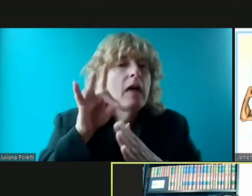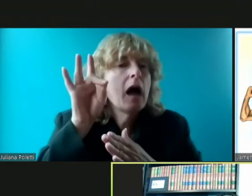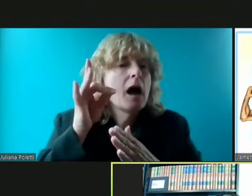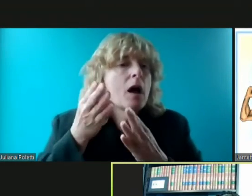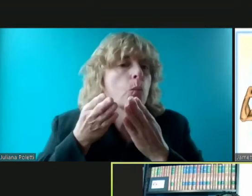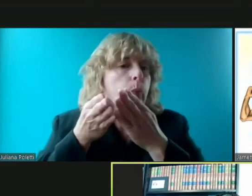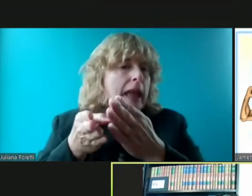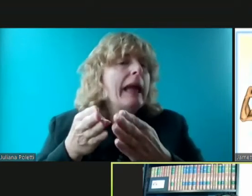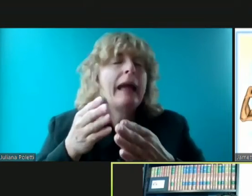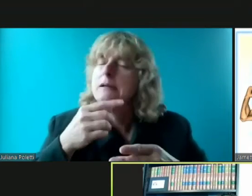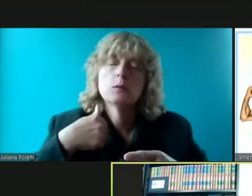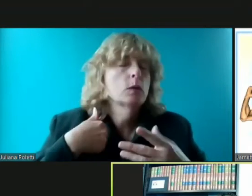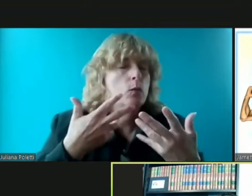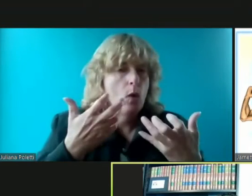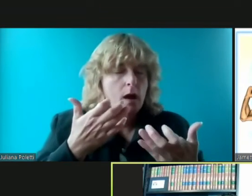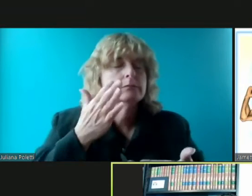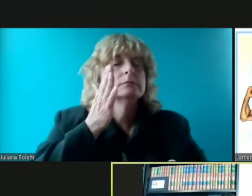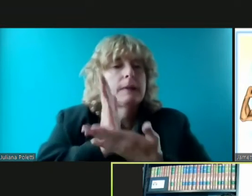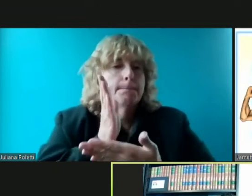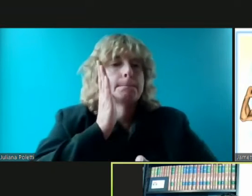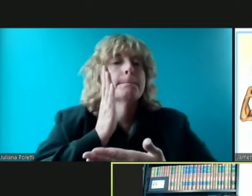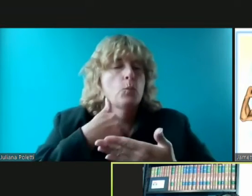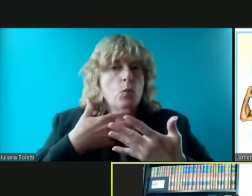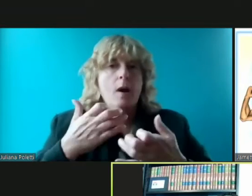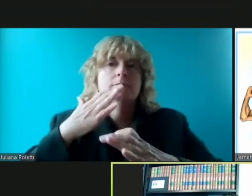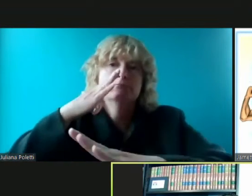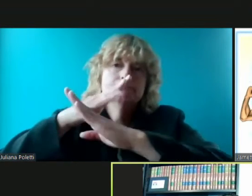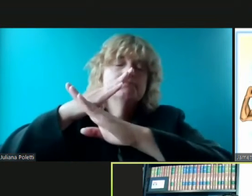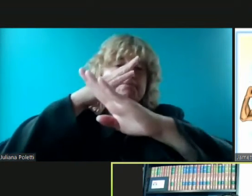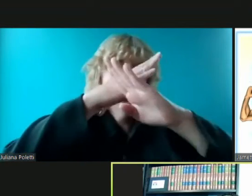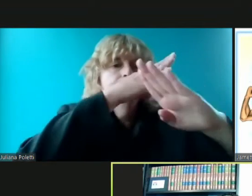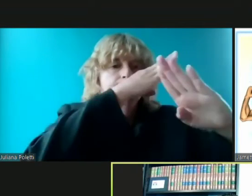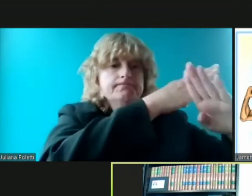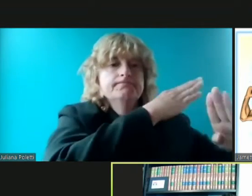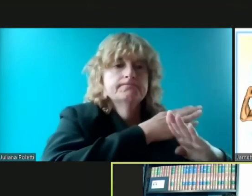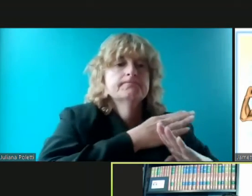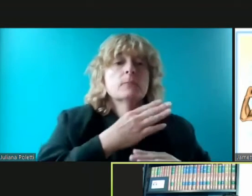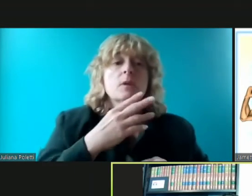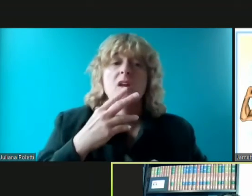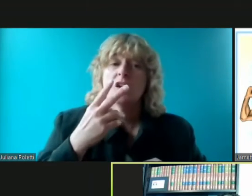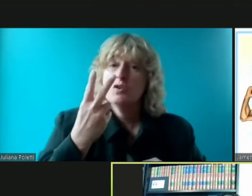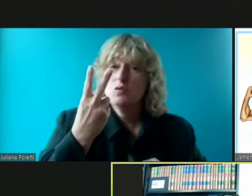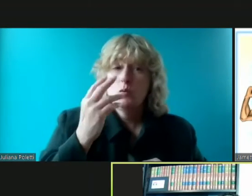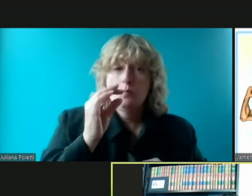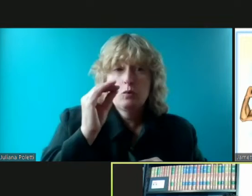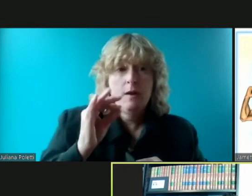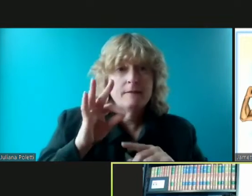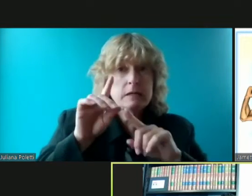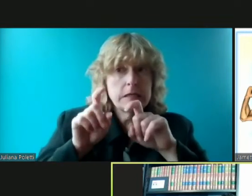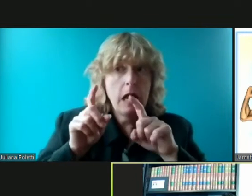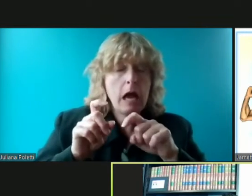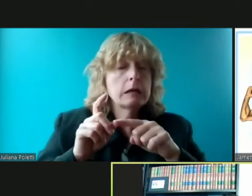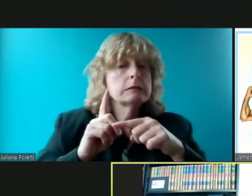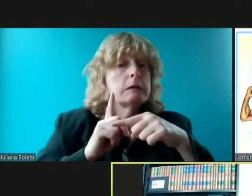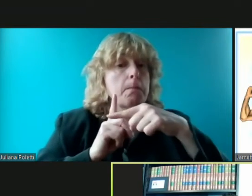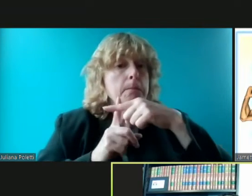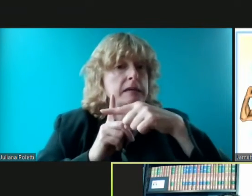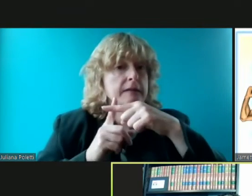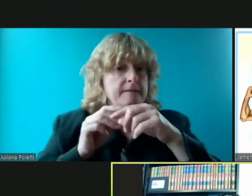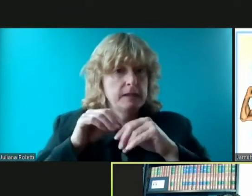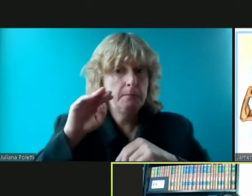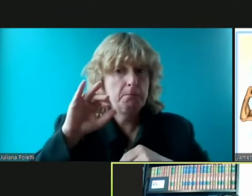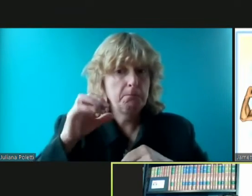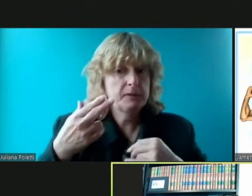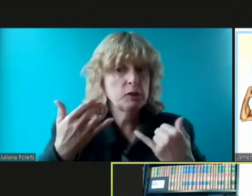percent um of of tests coming back positive which is why we're open but with the delta